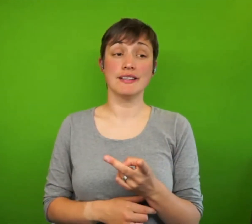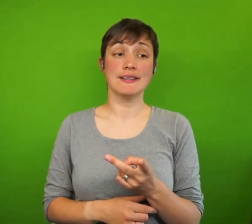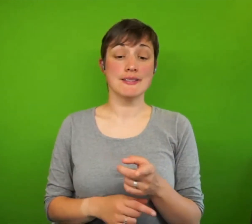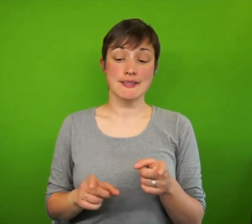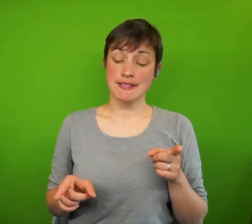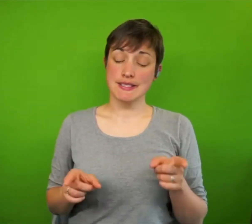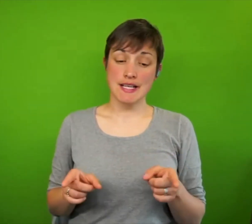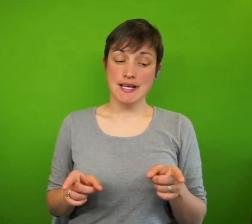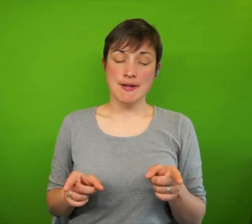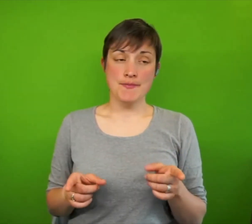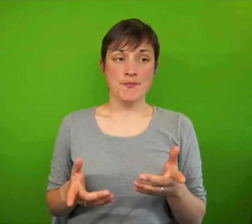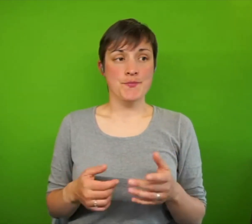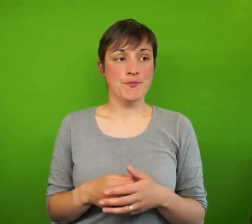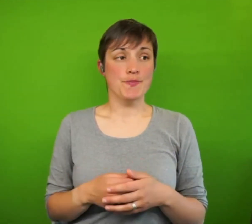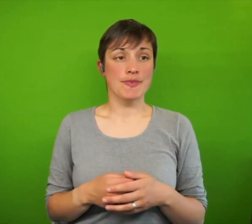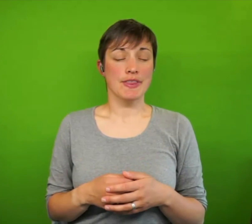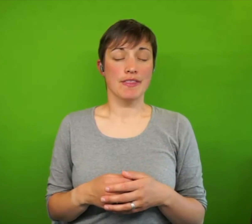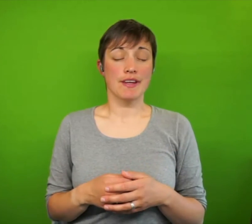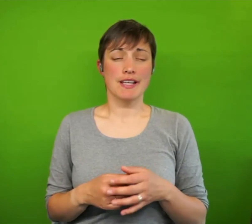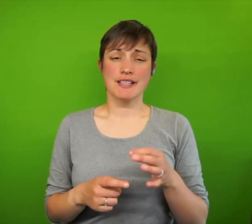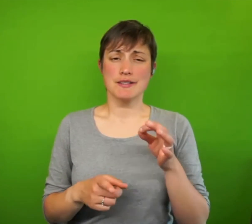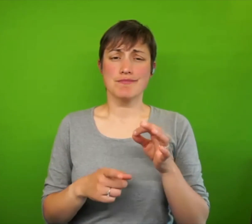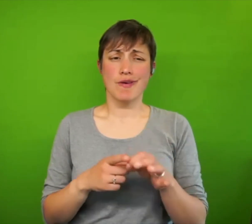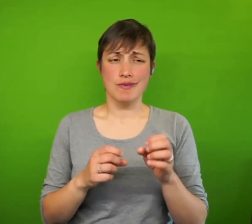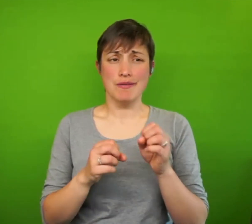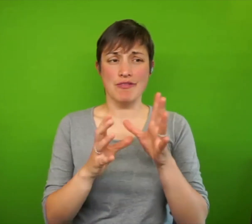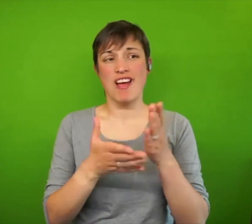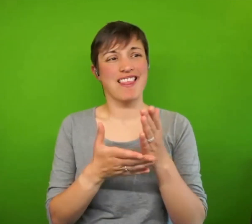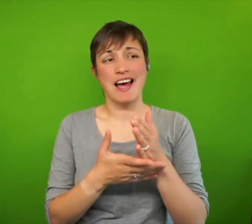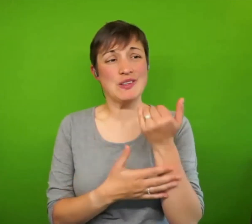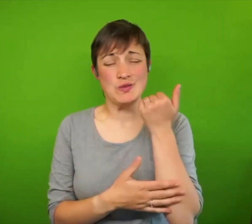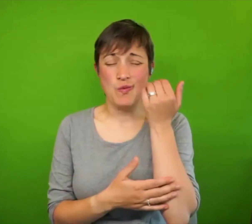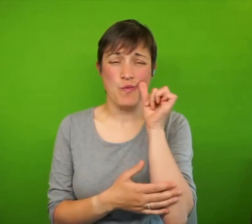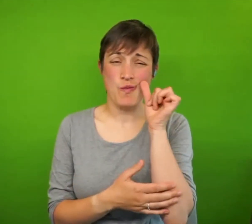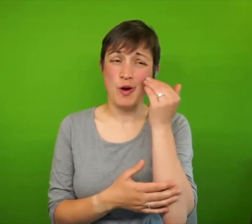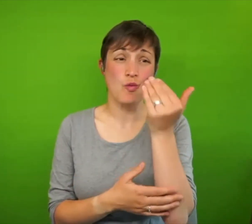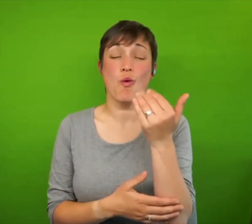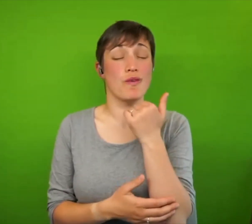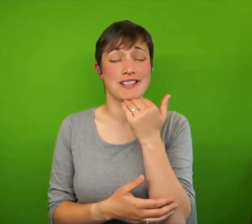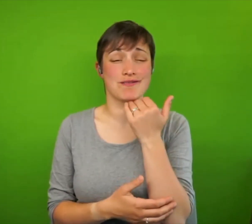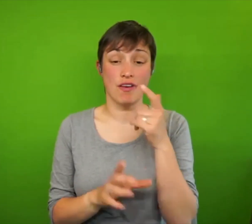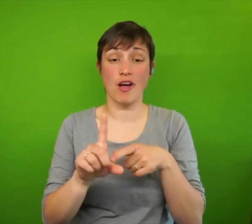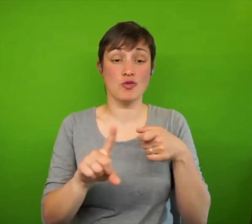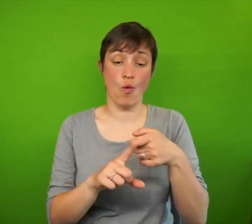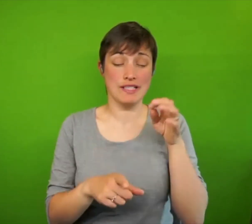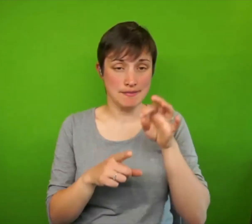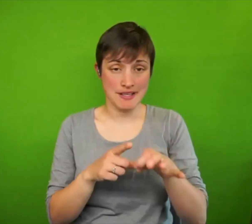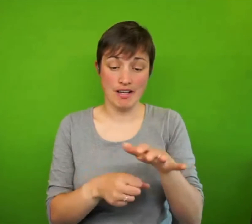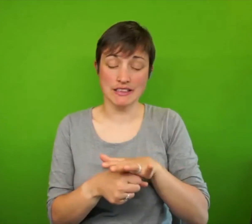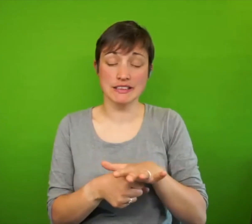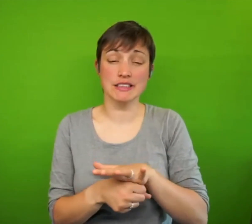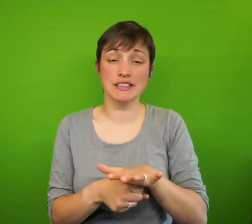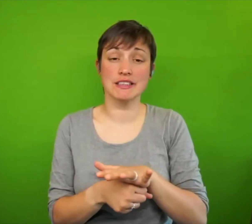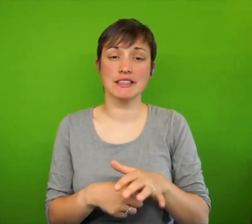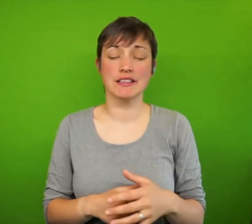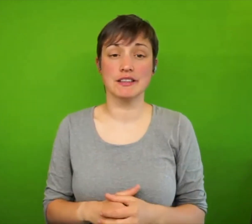And certainly, I mean, I don't know enough about York itself, but I imagine that this would